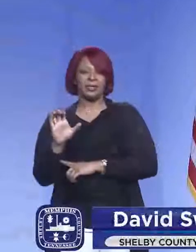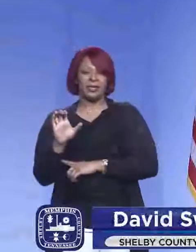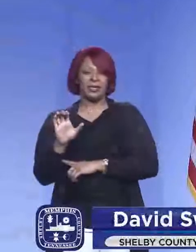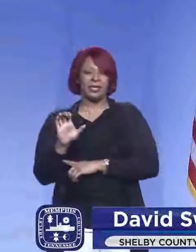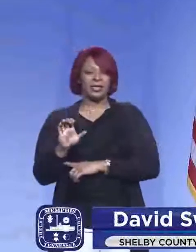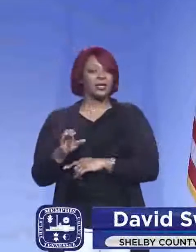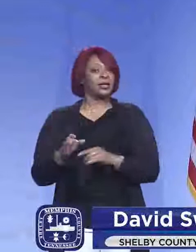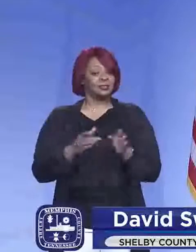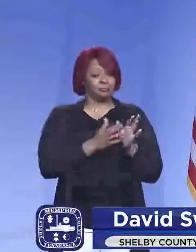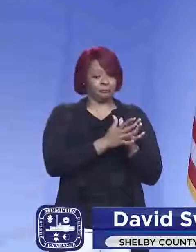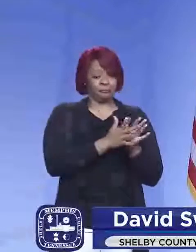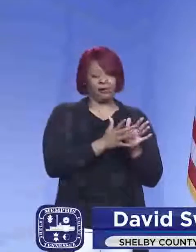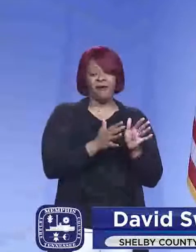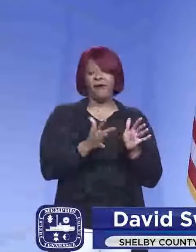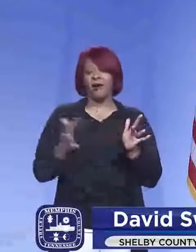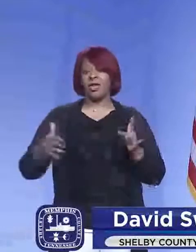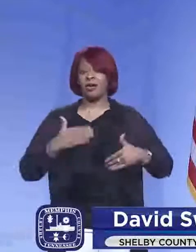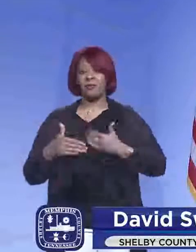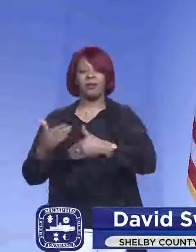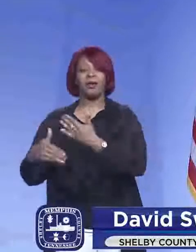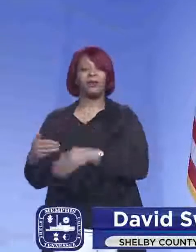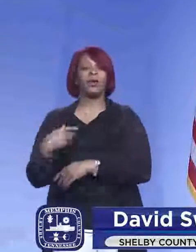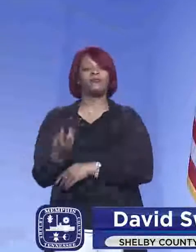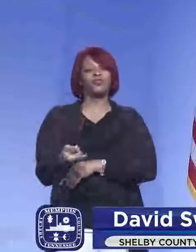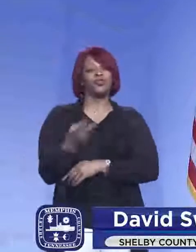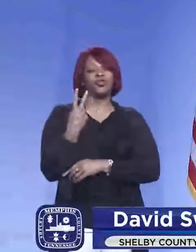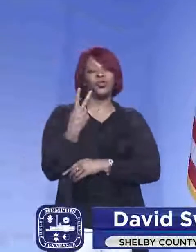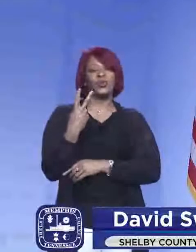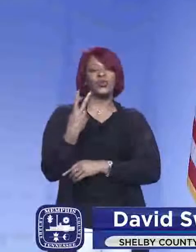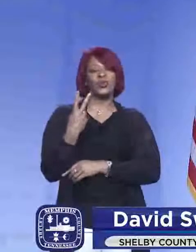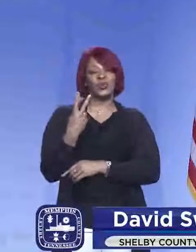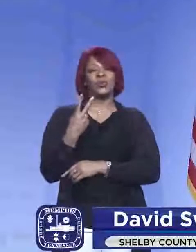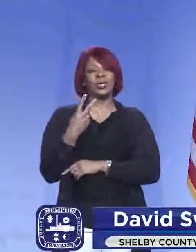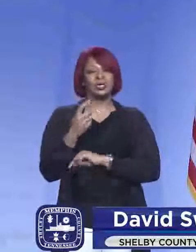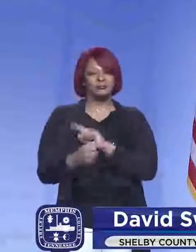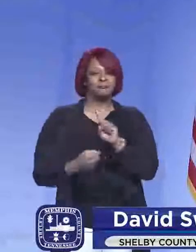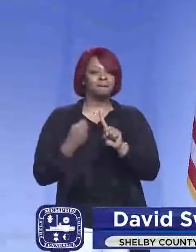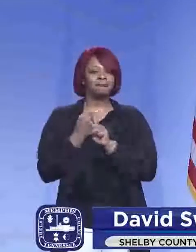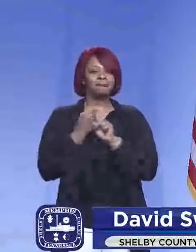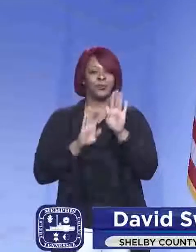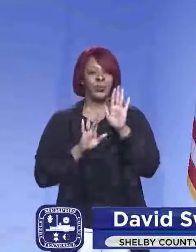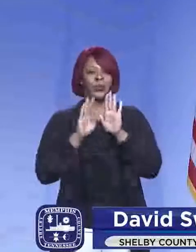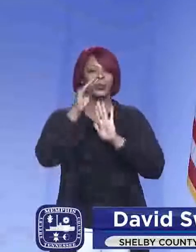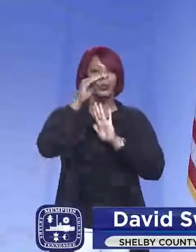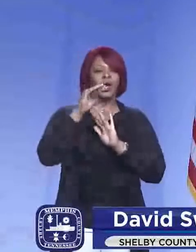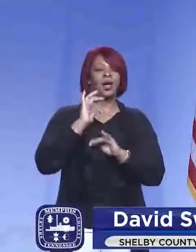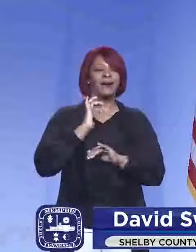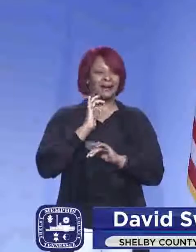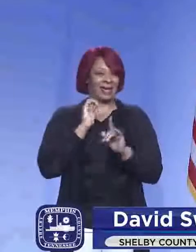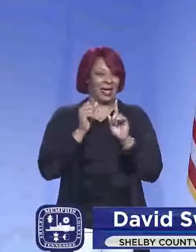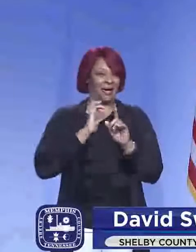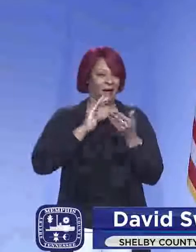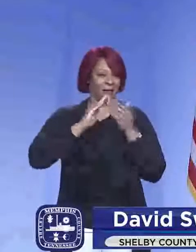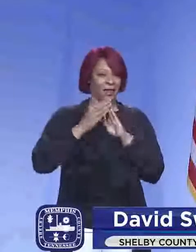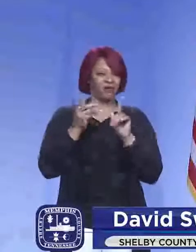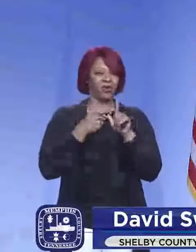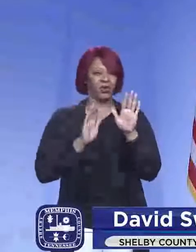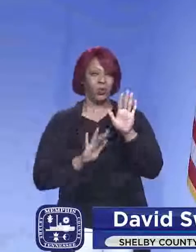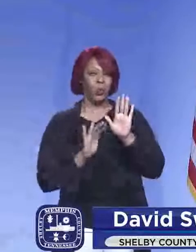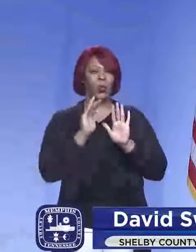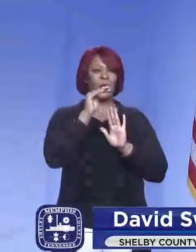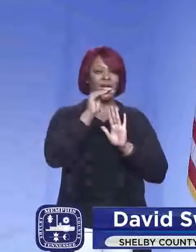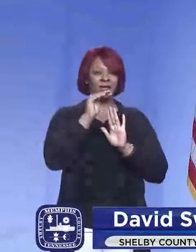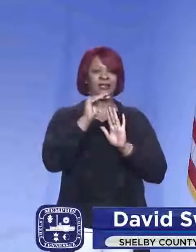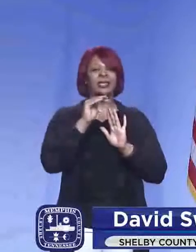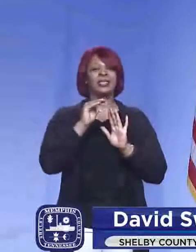Now throughout all that, we had two major waves that hit our community. Coming out of the first wave and